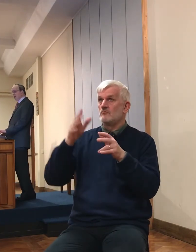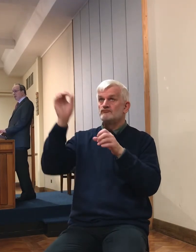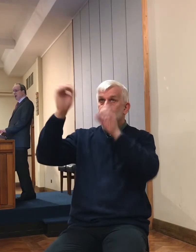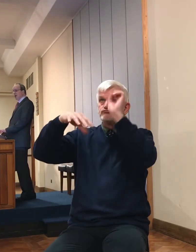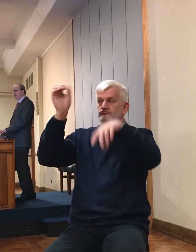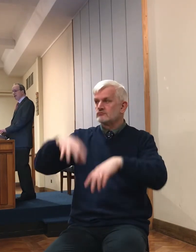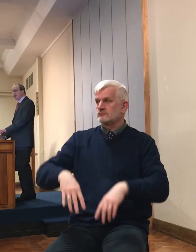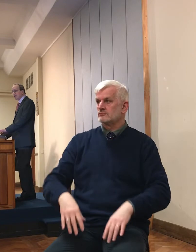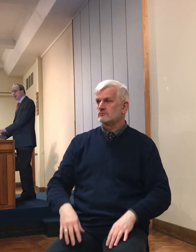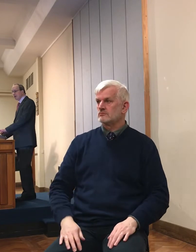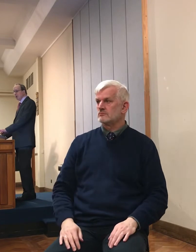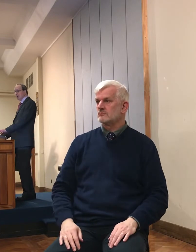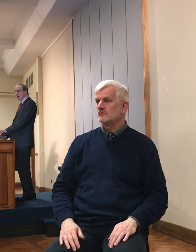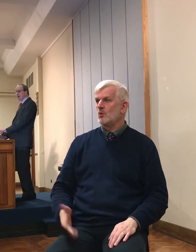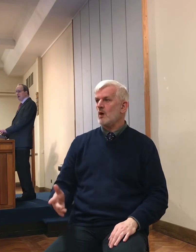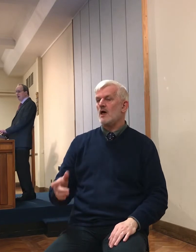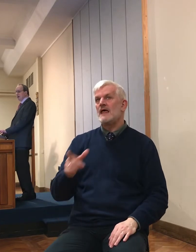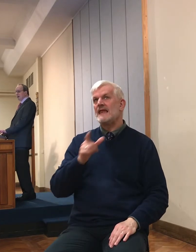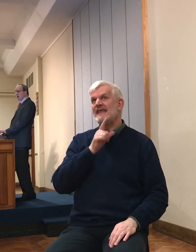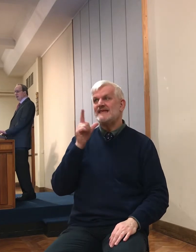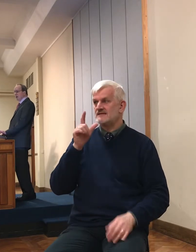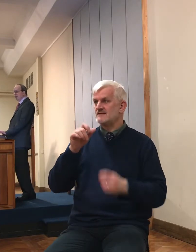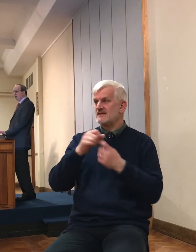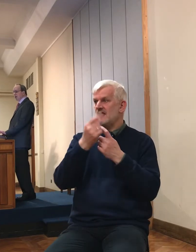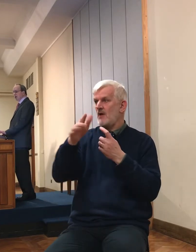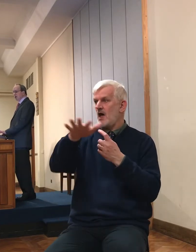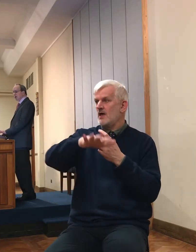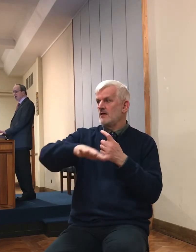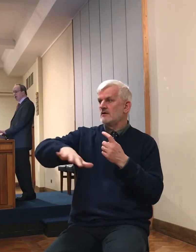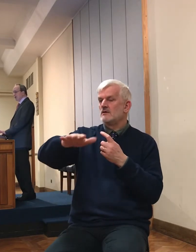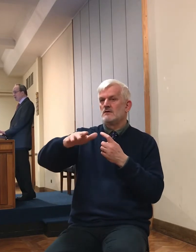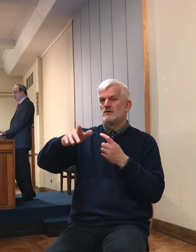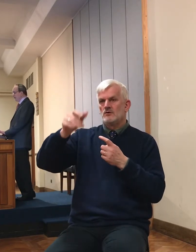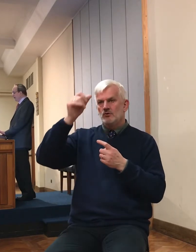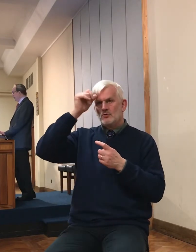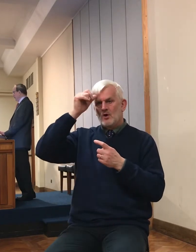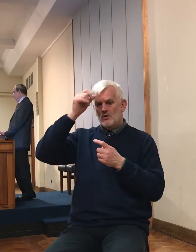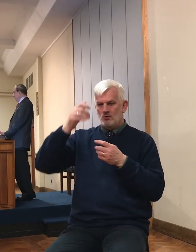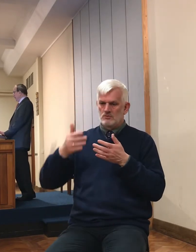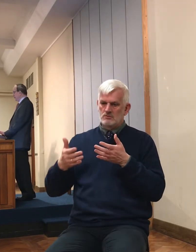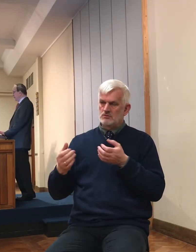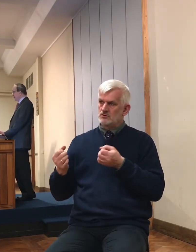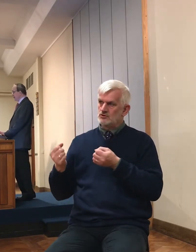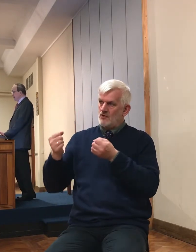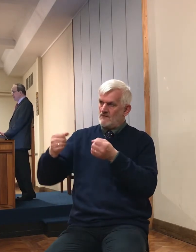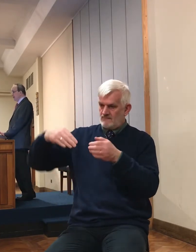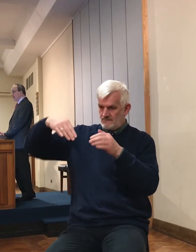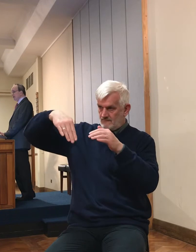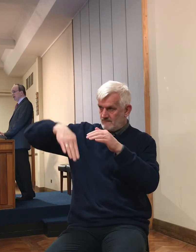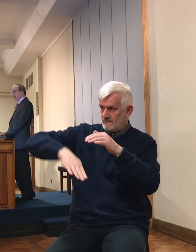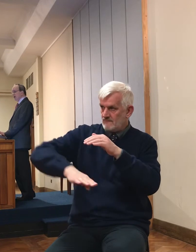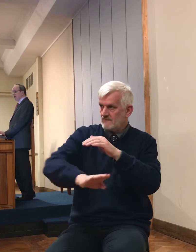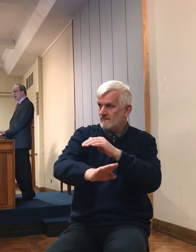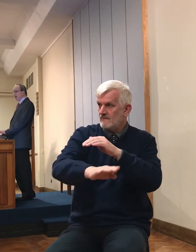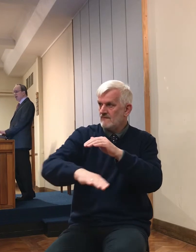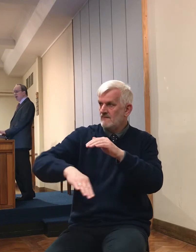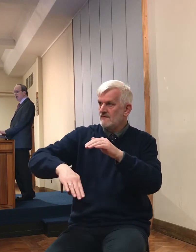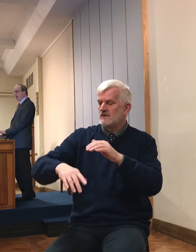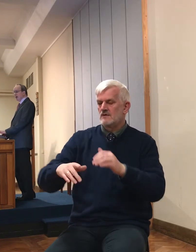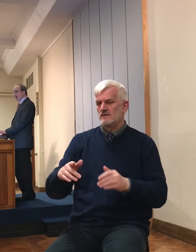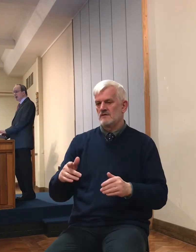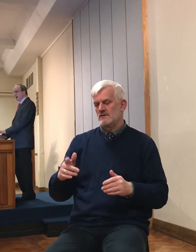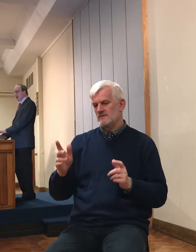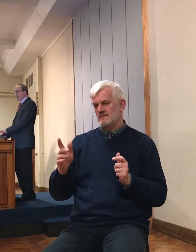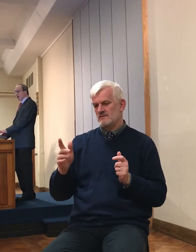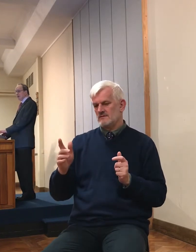the underpasses, the subways under the main road in the centre of Leeds used to happen out here until very